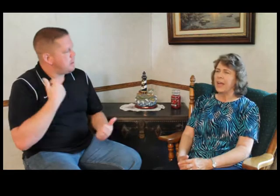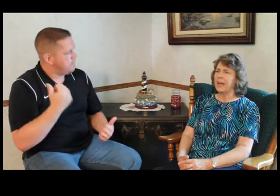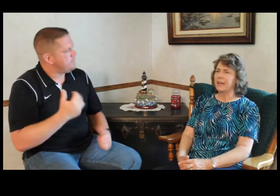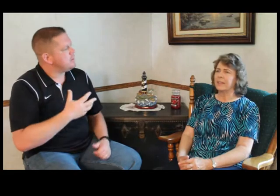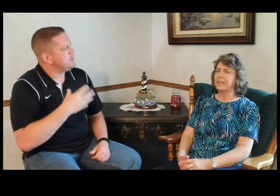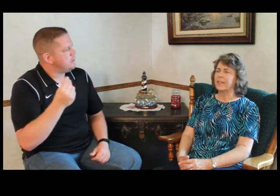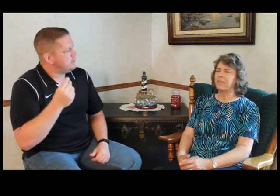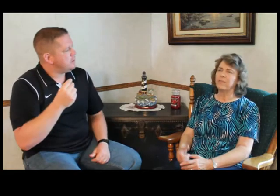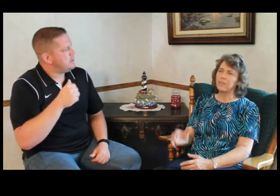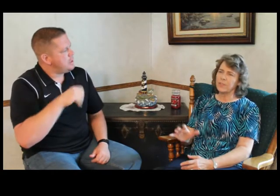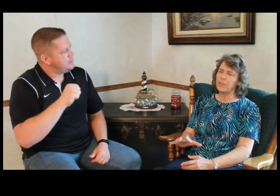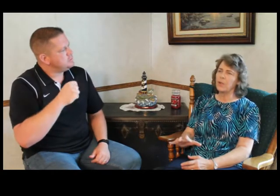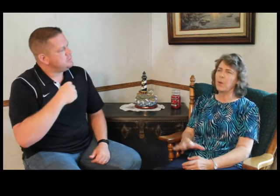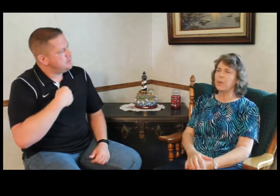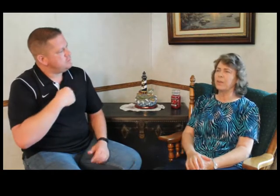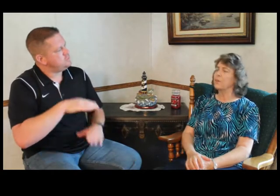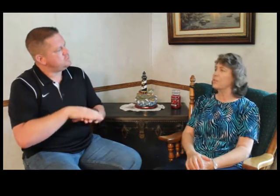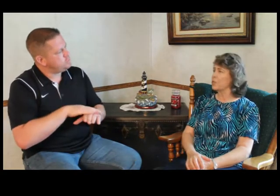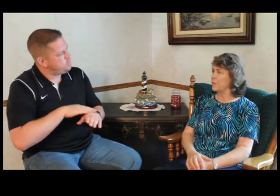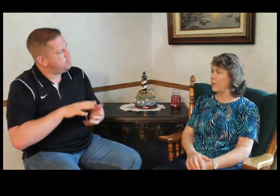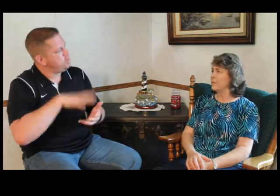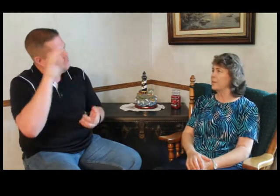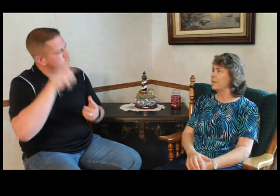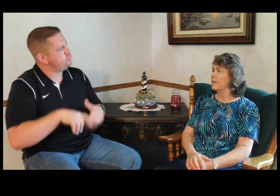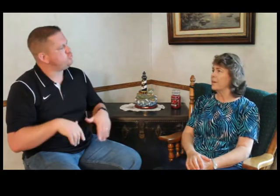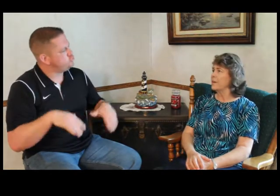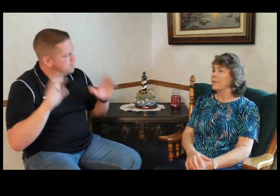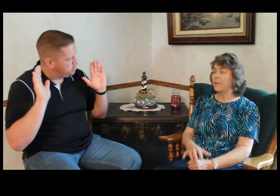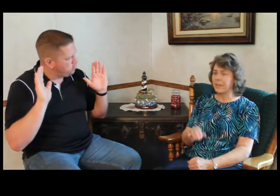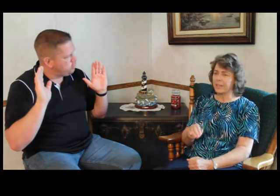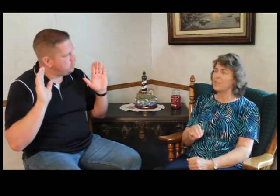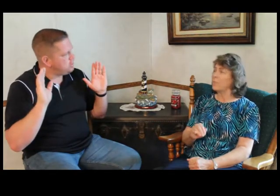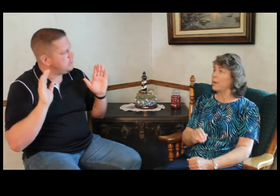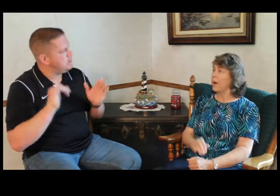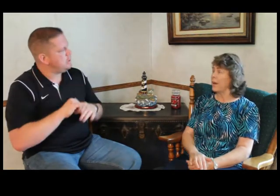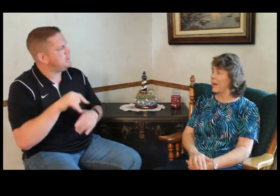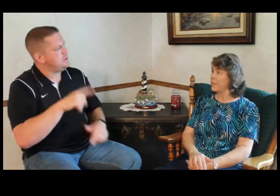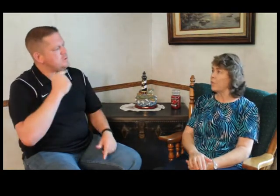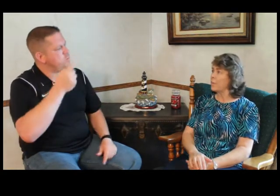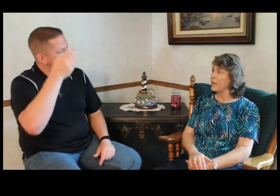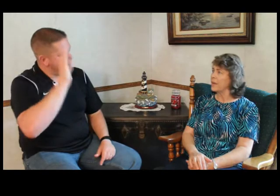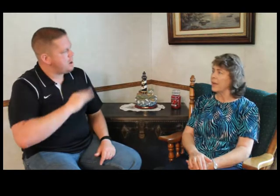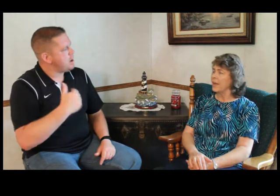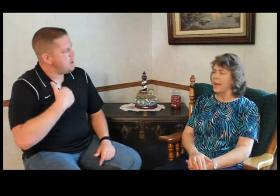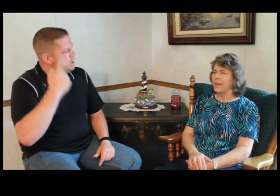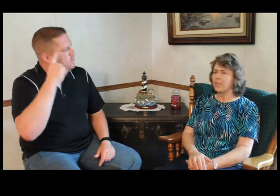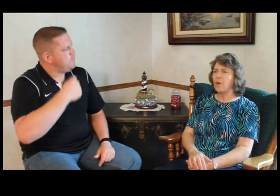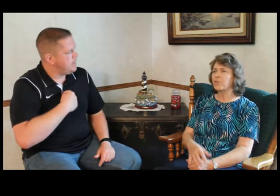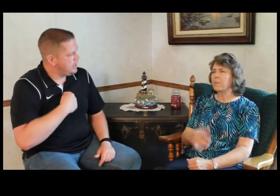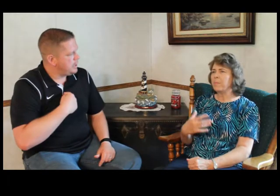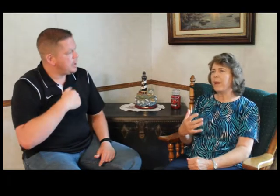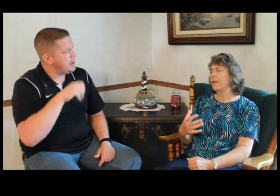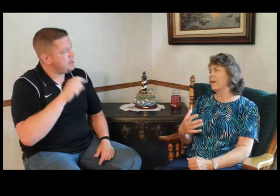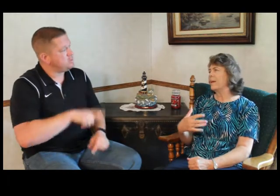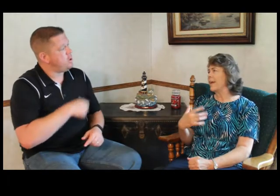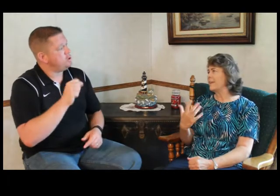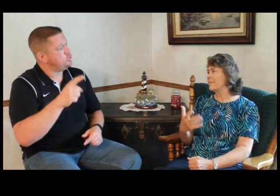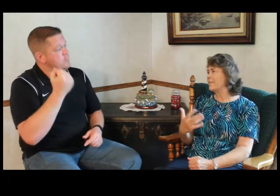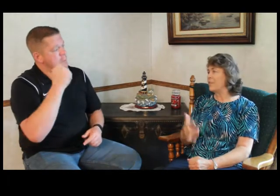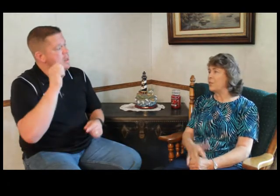And as I slowly learned to surrender that this is what God has for me. And as long as you're rebelling, God can't teach you